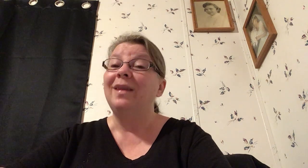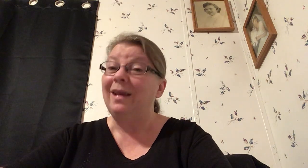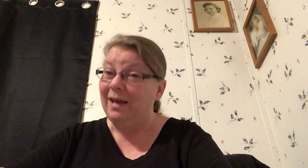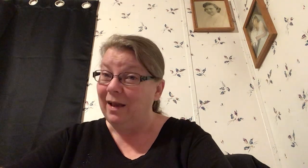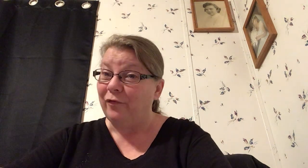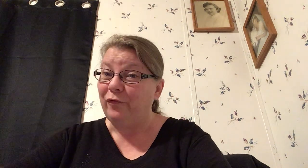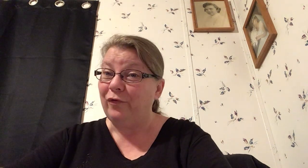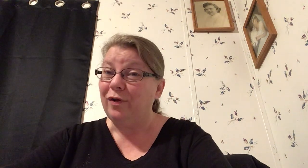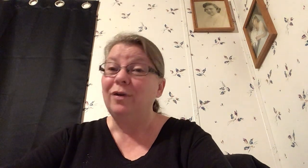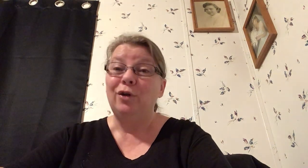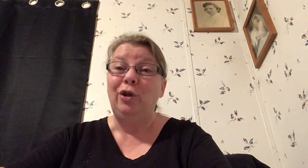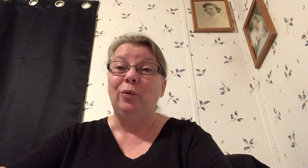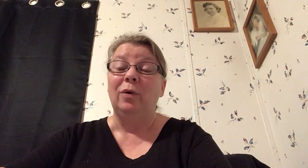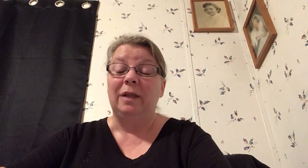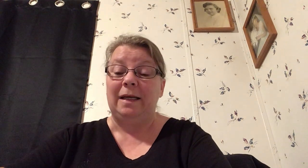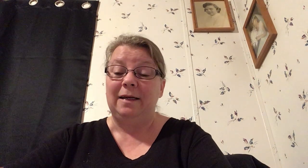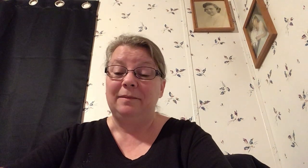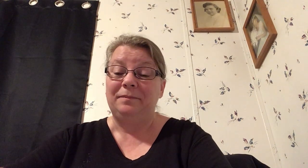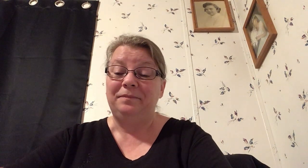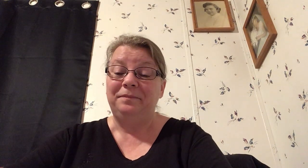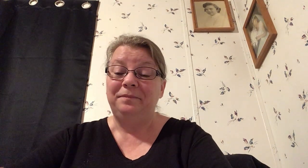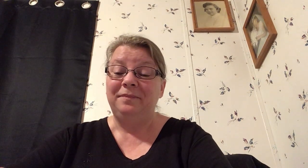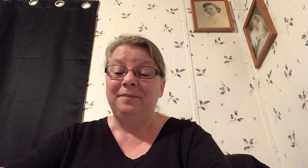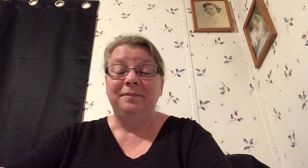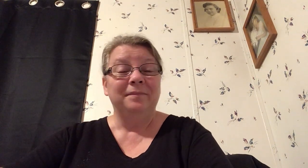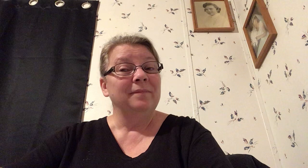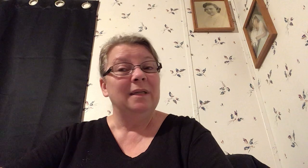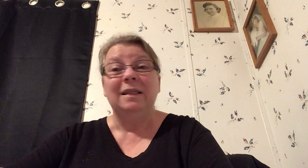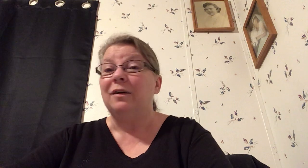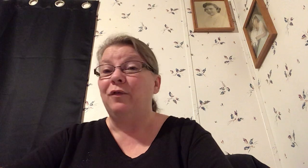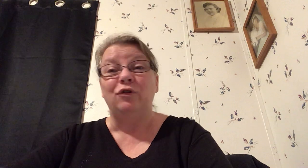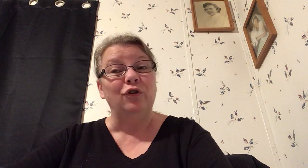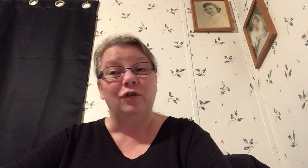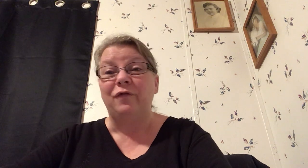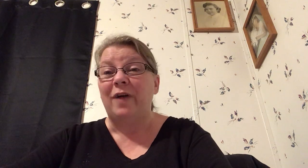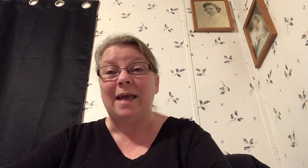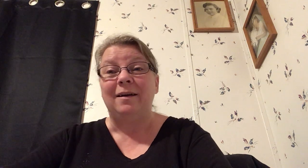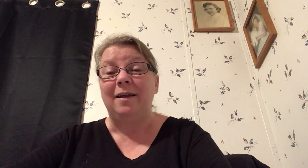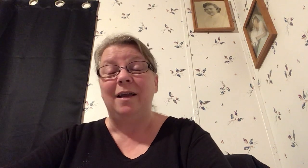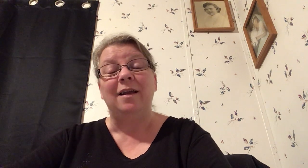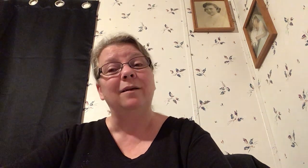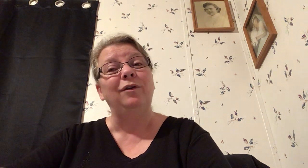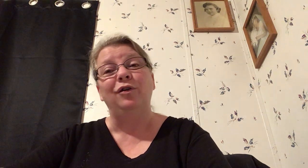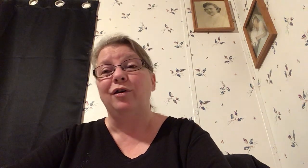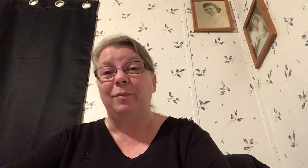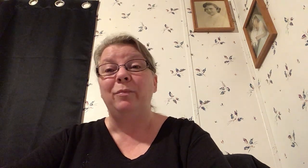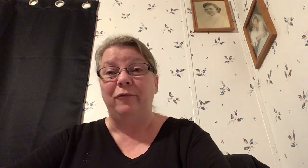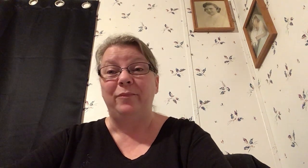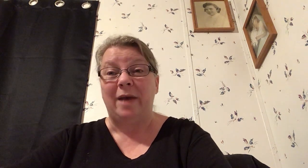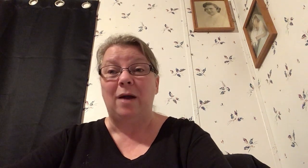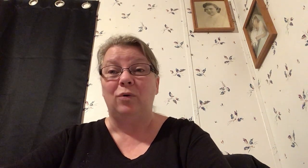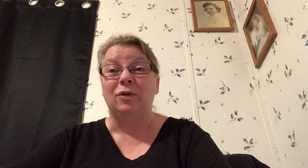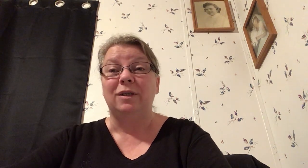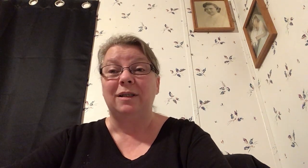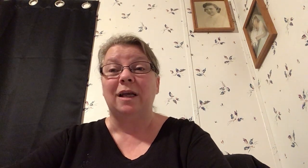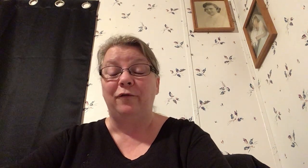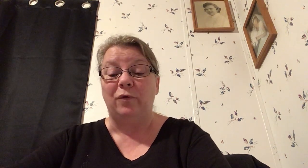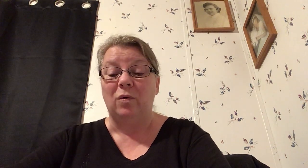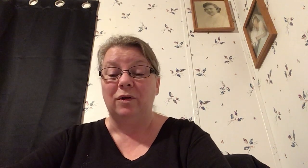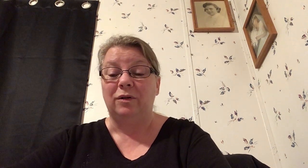if you will let it because if you choose to fight it again you're going to be moving backwards instead of forwards